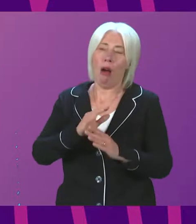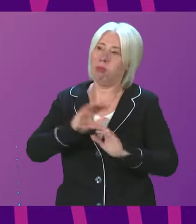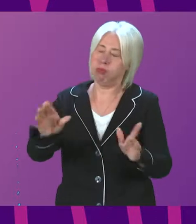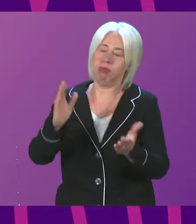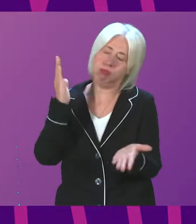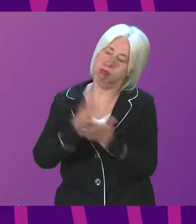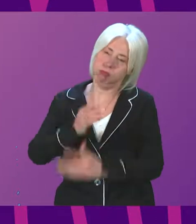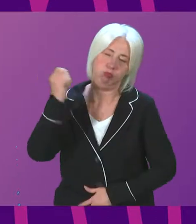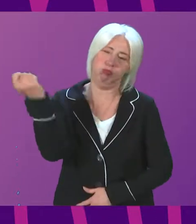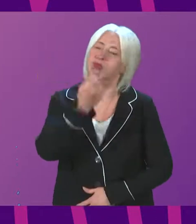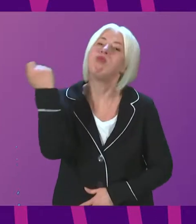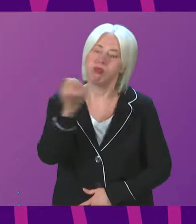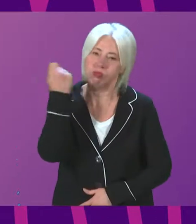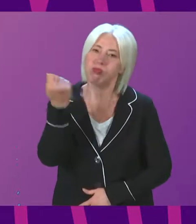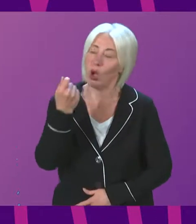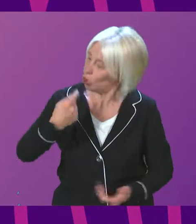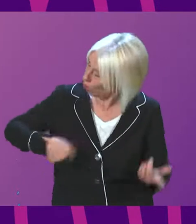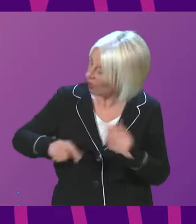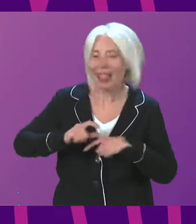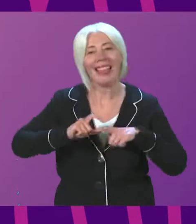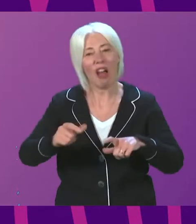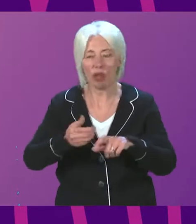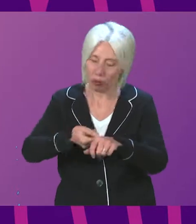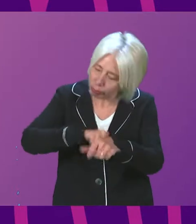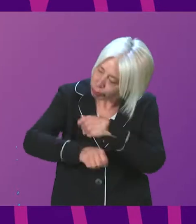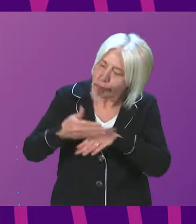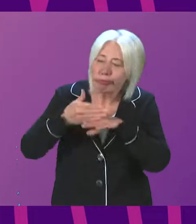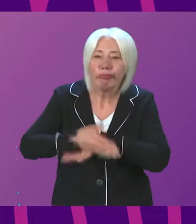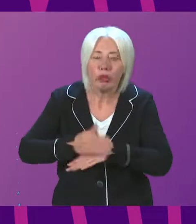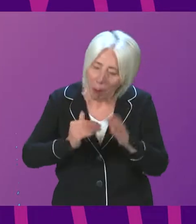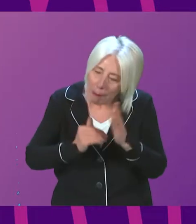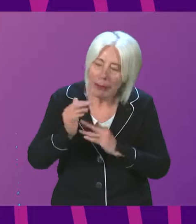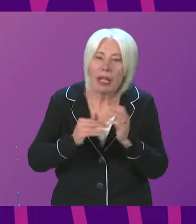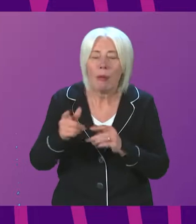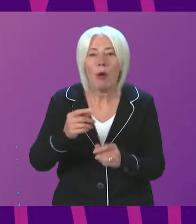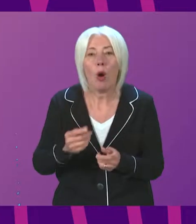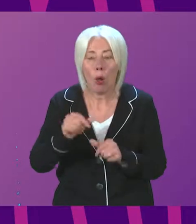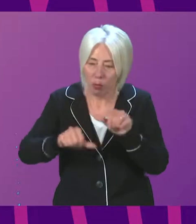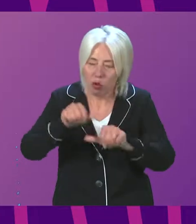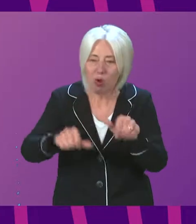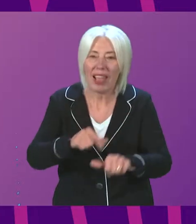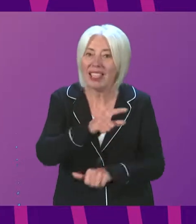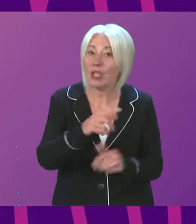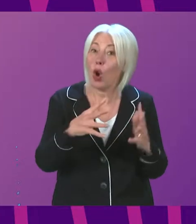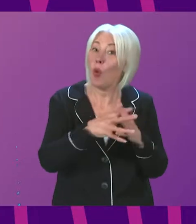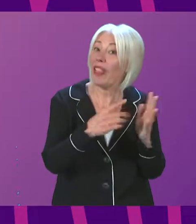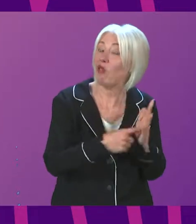success so we will continue to get on with the job building on the progress will there any questions that that was the Independent Commissioner